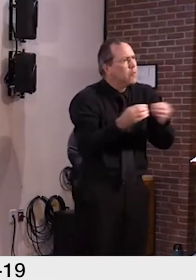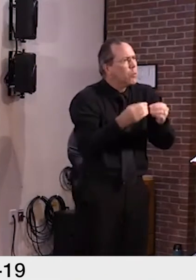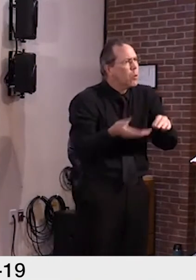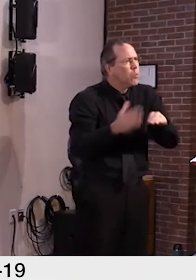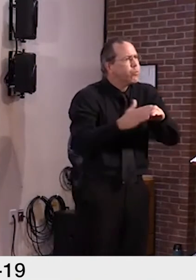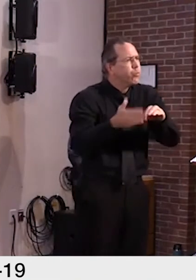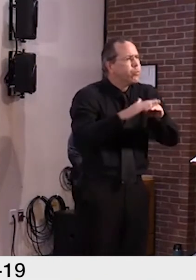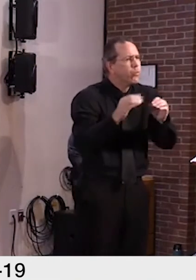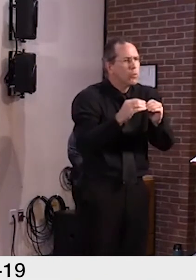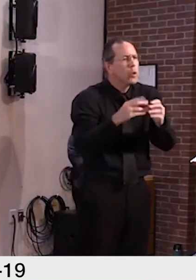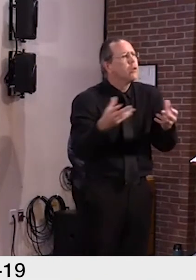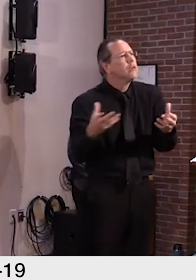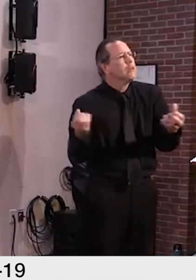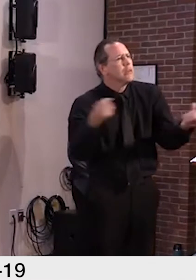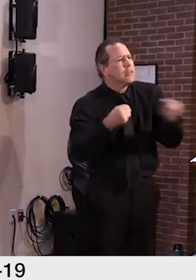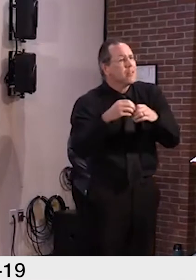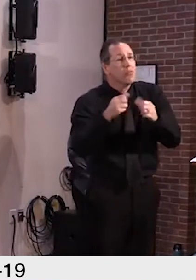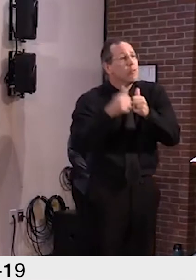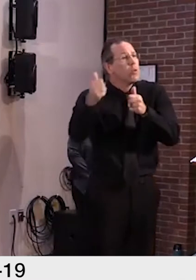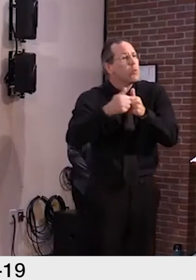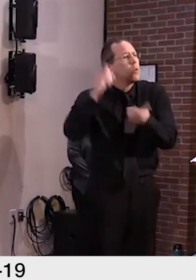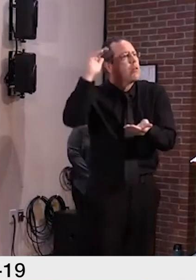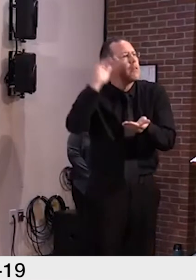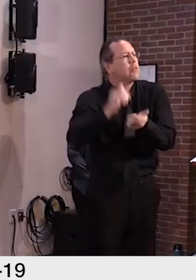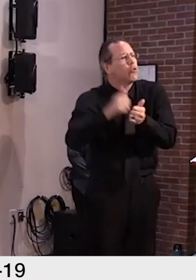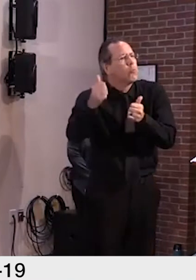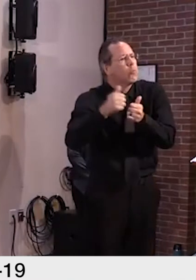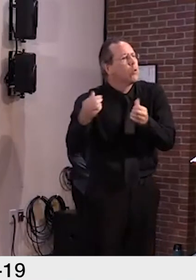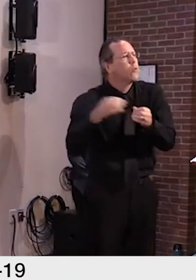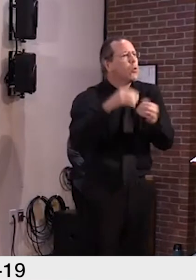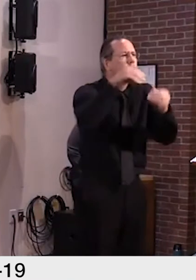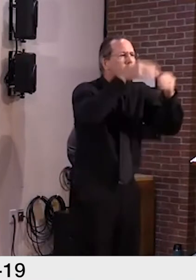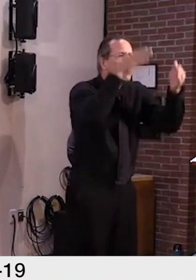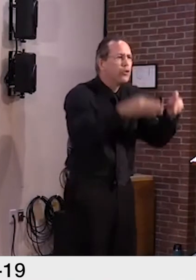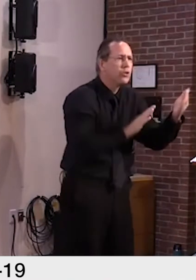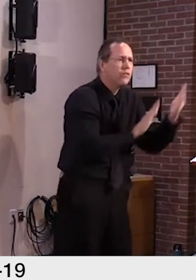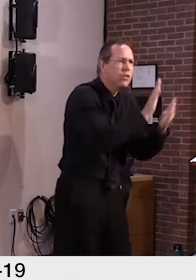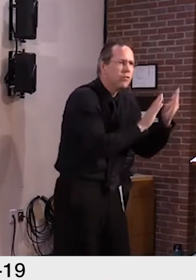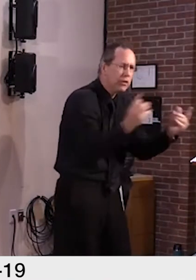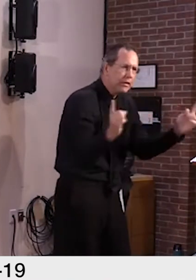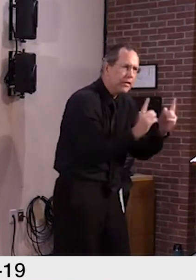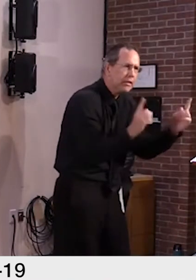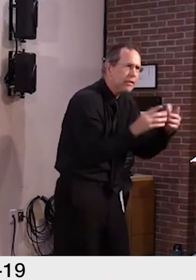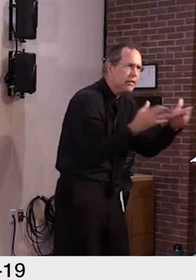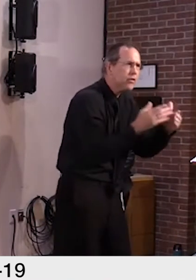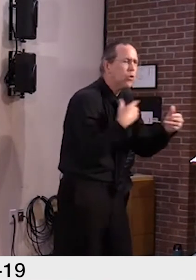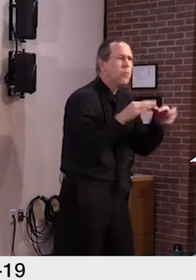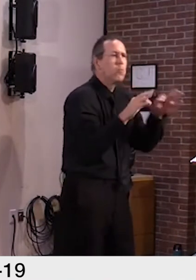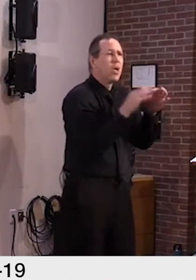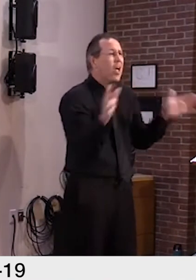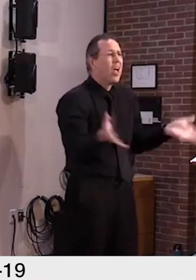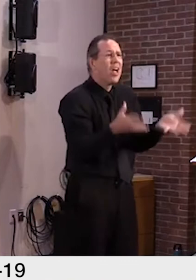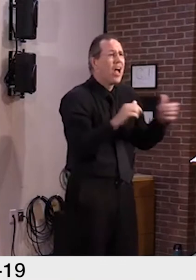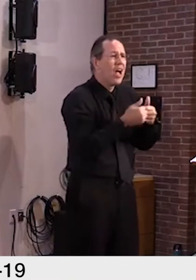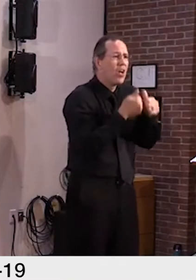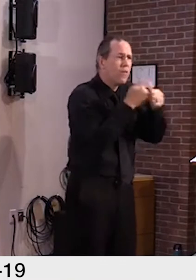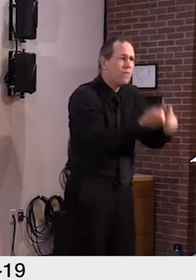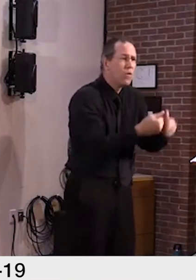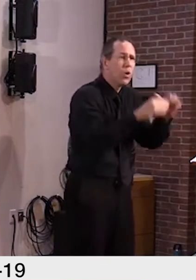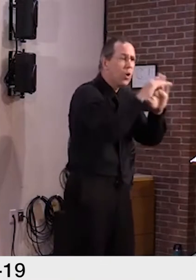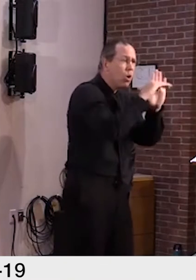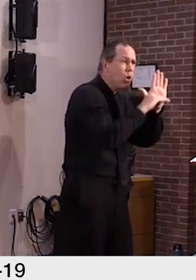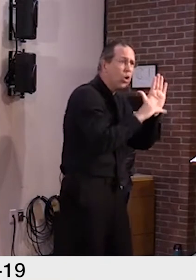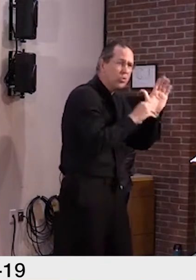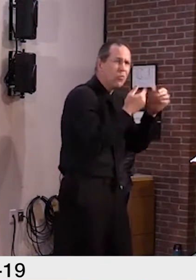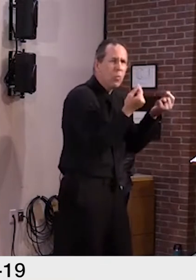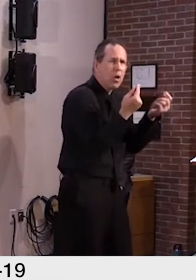all of us doing what we need to do to keep the level of virus low in our communities. Vermont has had a